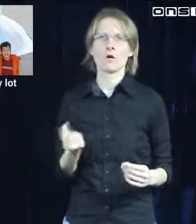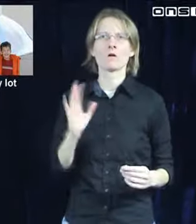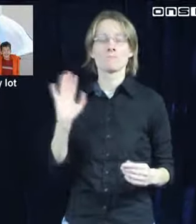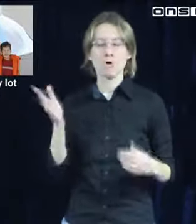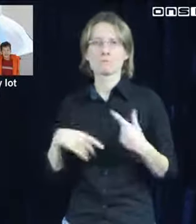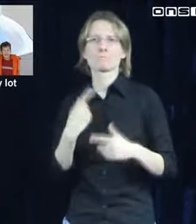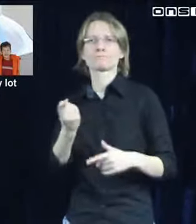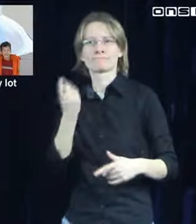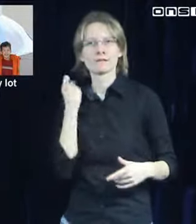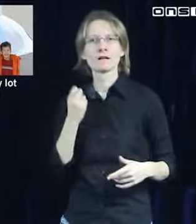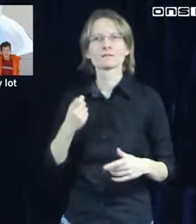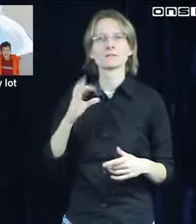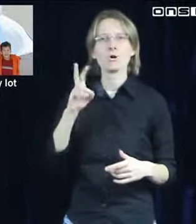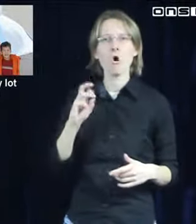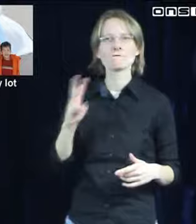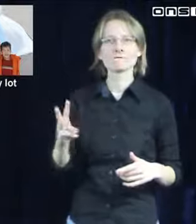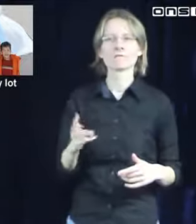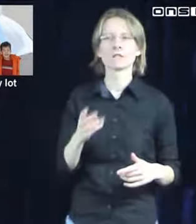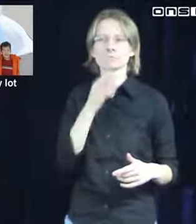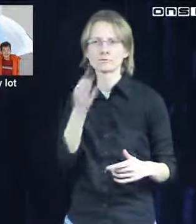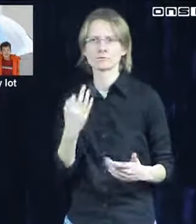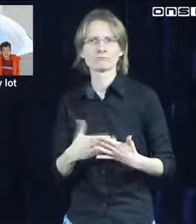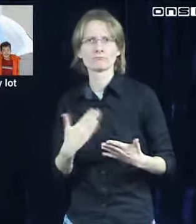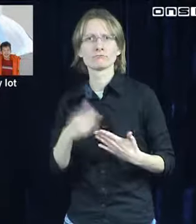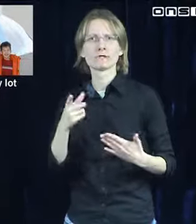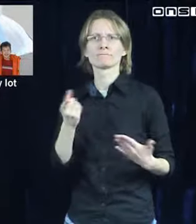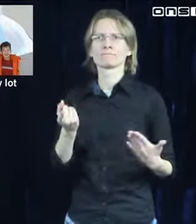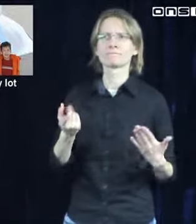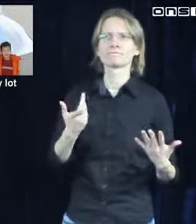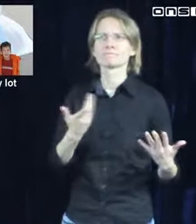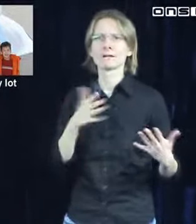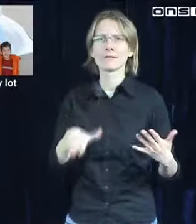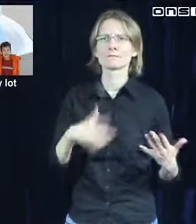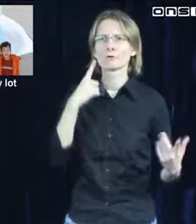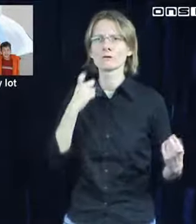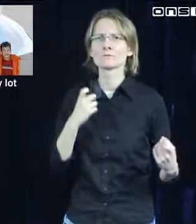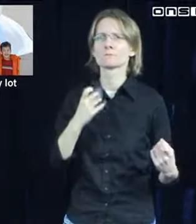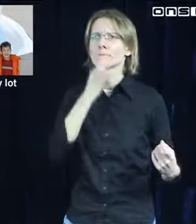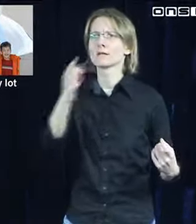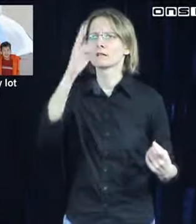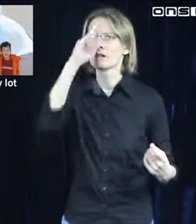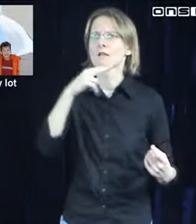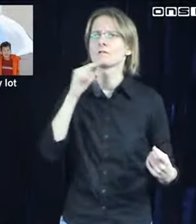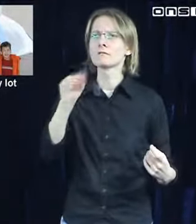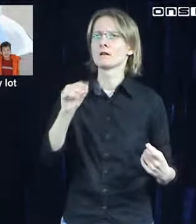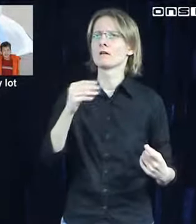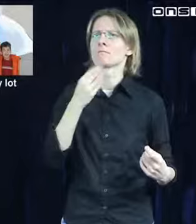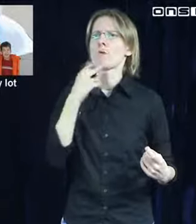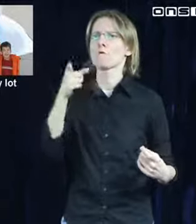wall, talk that slick talk I can't miss America, boy, America, boy Take me on a